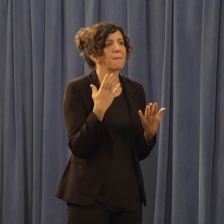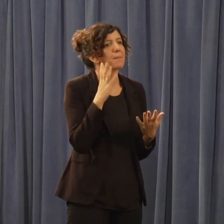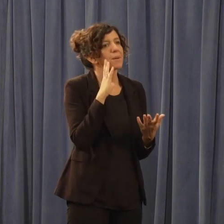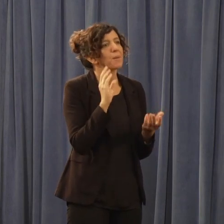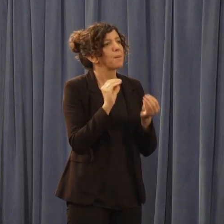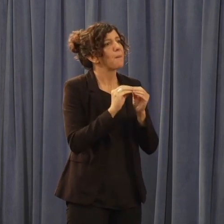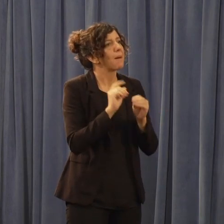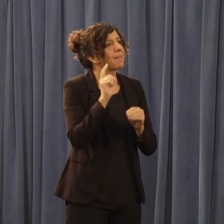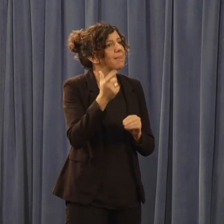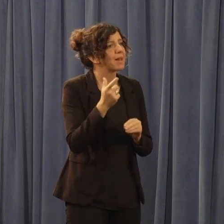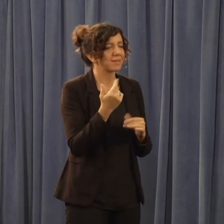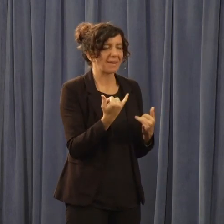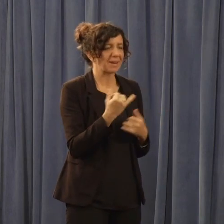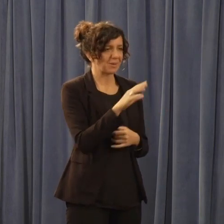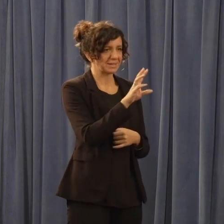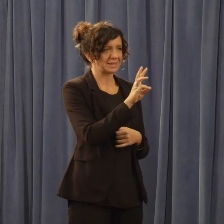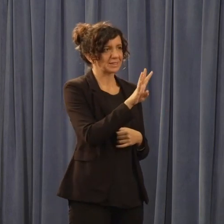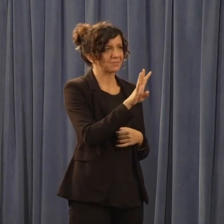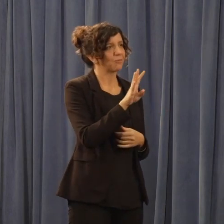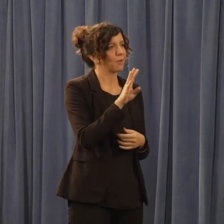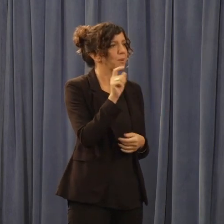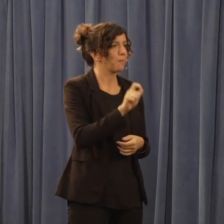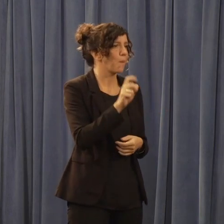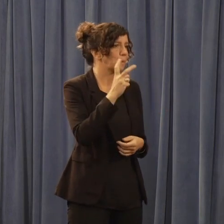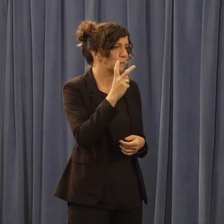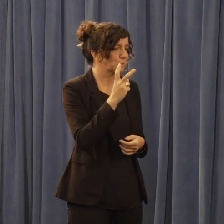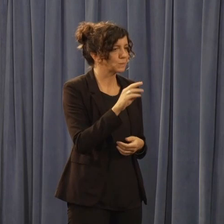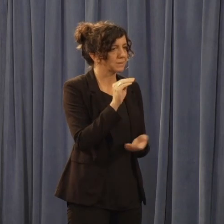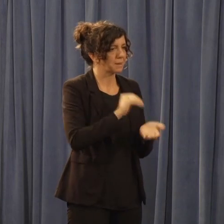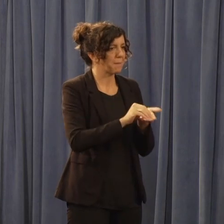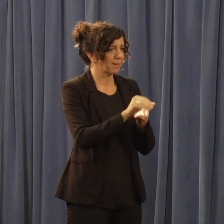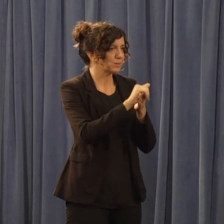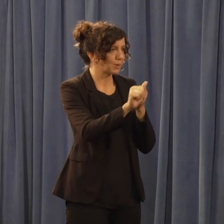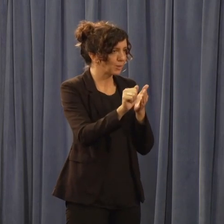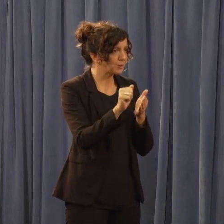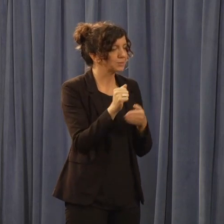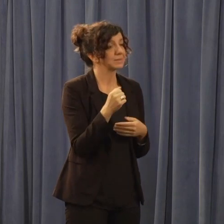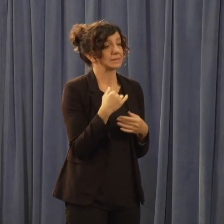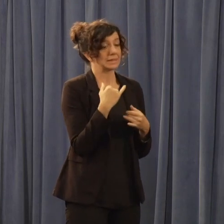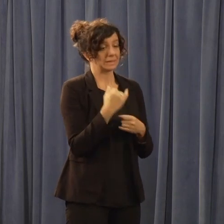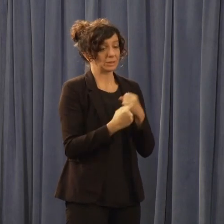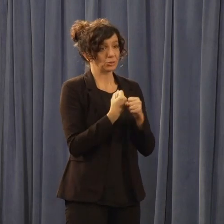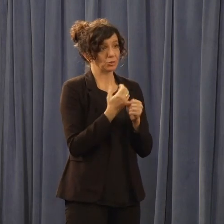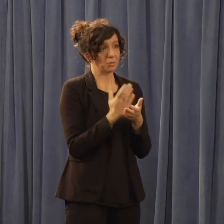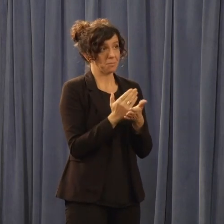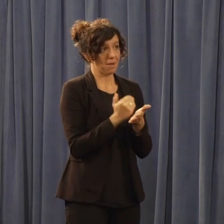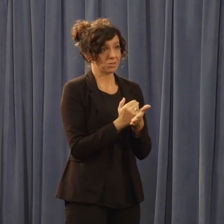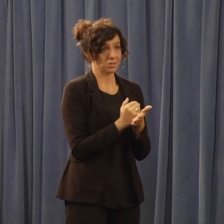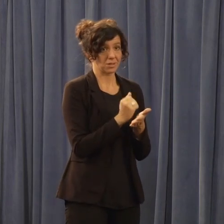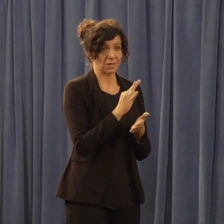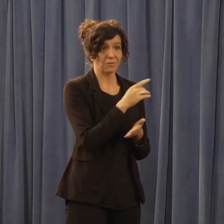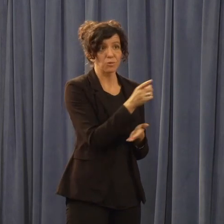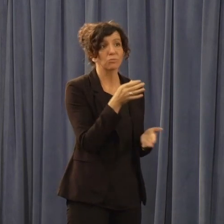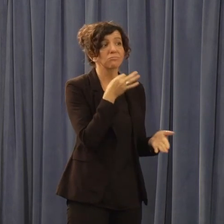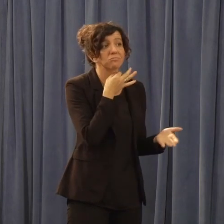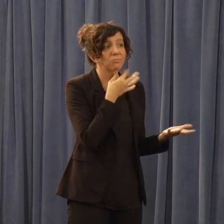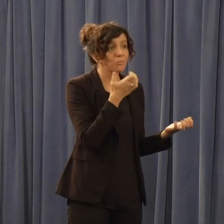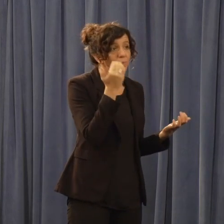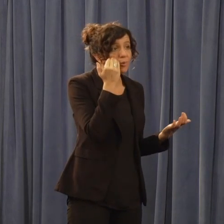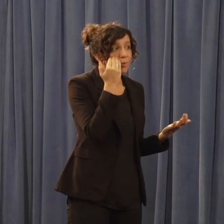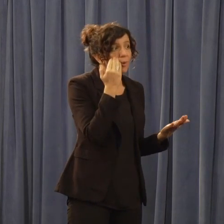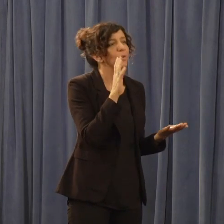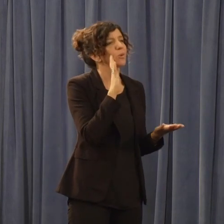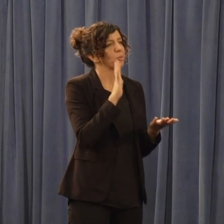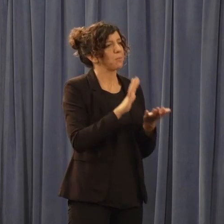budget. It's $64.2 million in this year's budget. If you were curious, it will